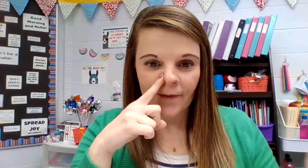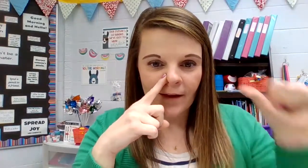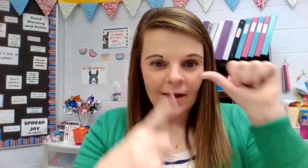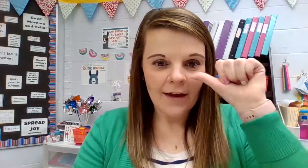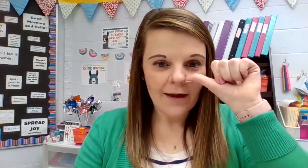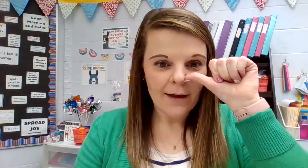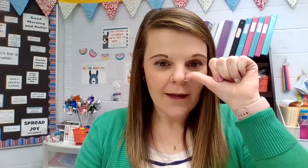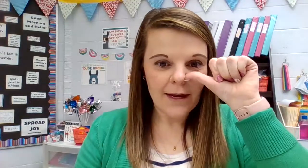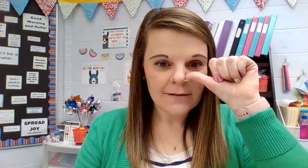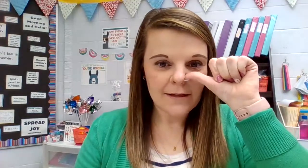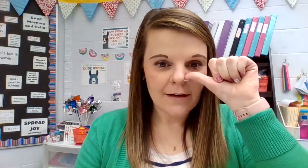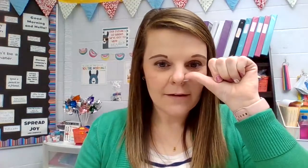Exhale. exhale.